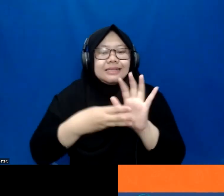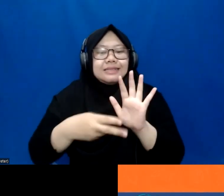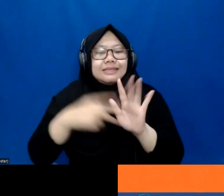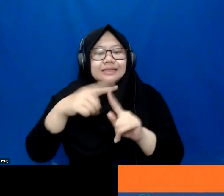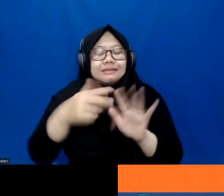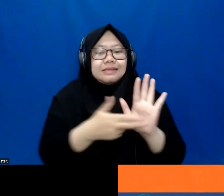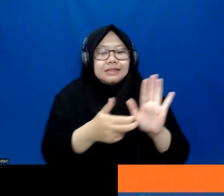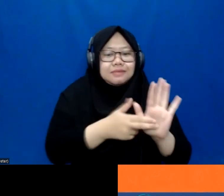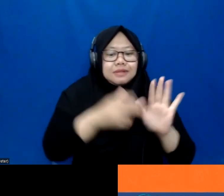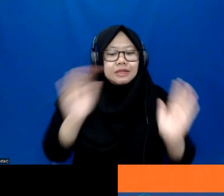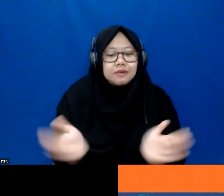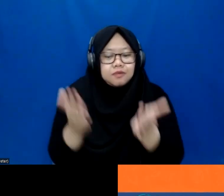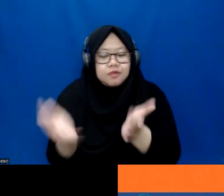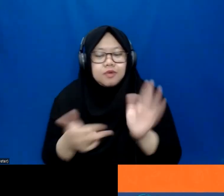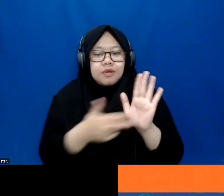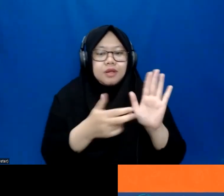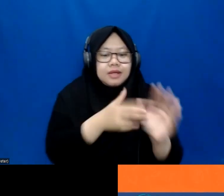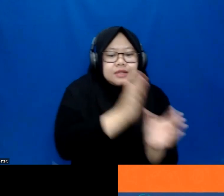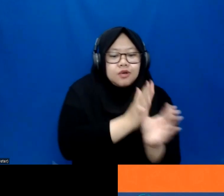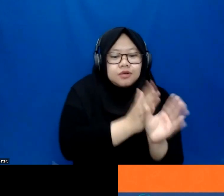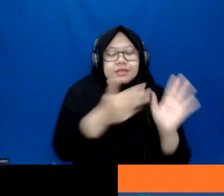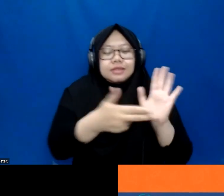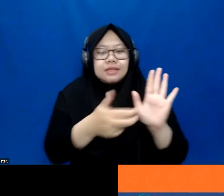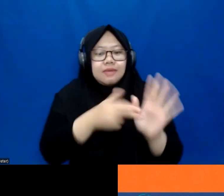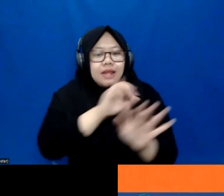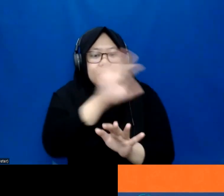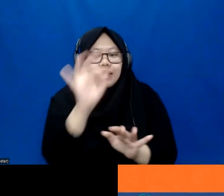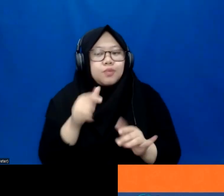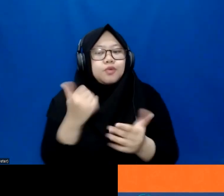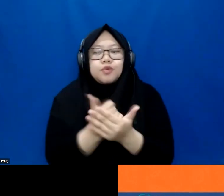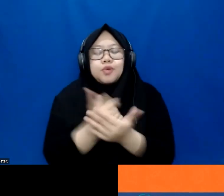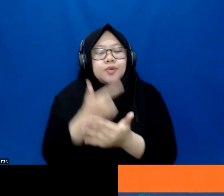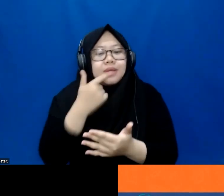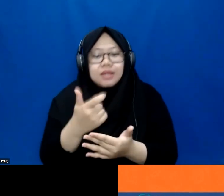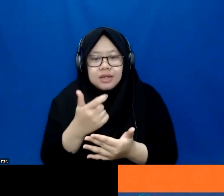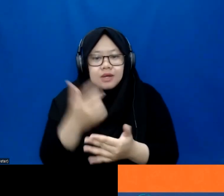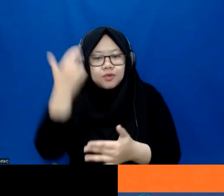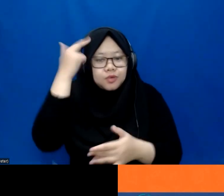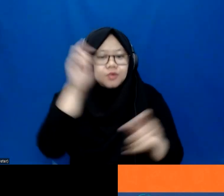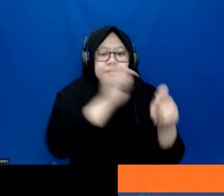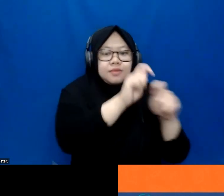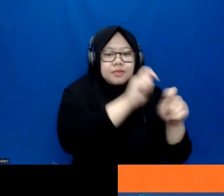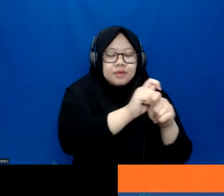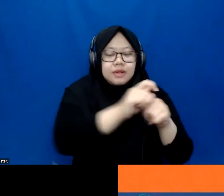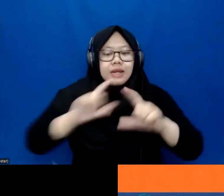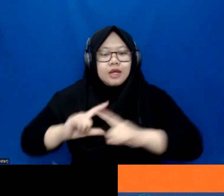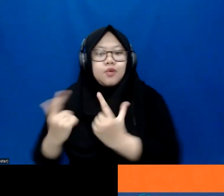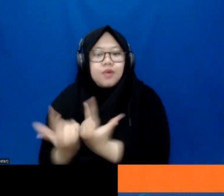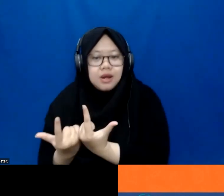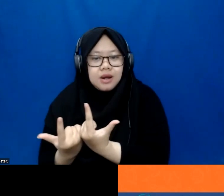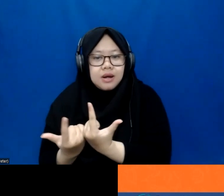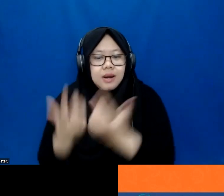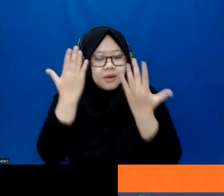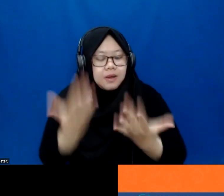developmental assessment, psychologists, speech-language pathologists is really important here in setting the groundwork for how